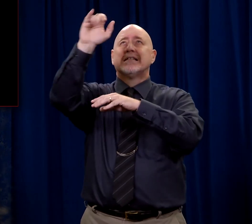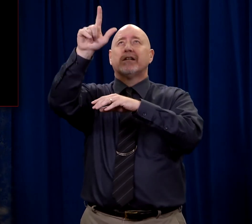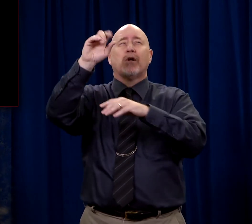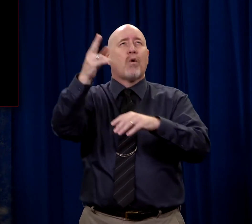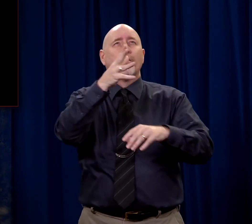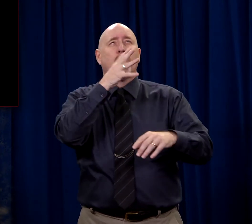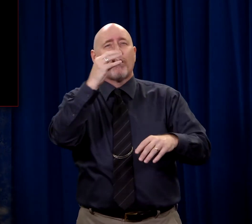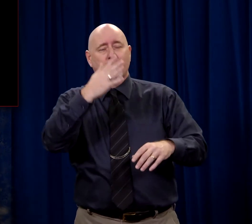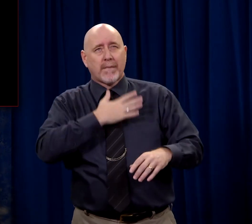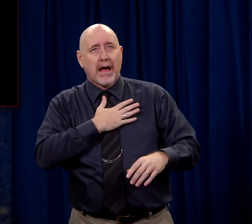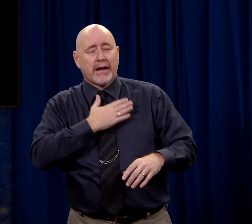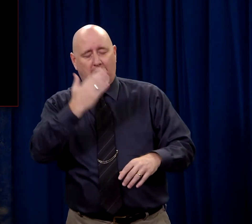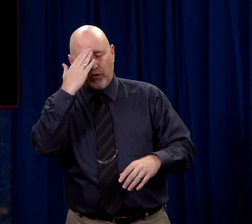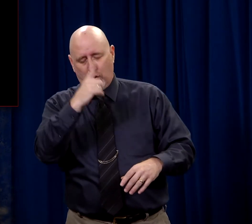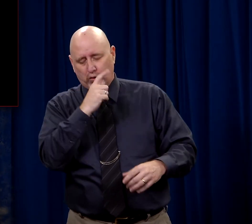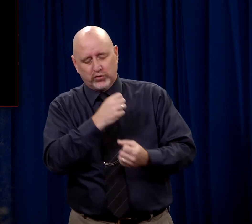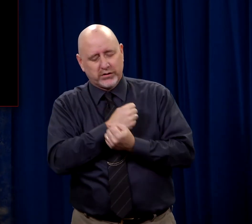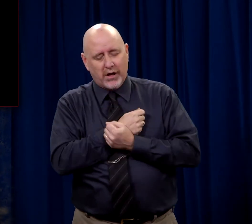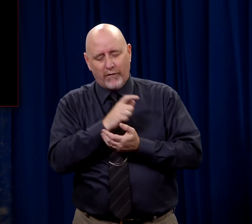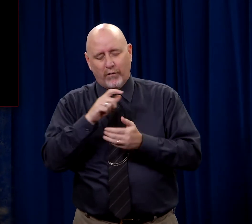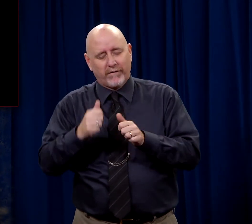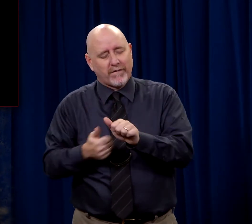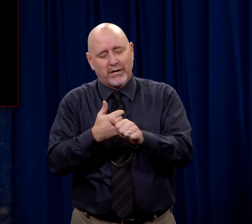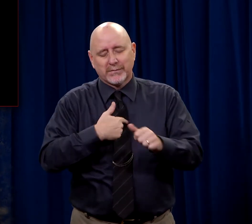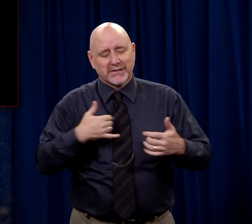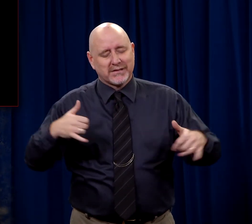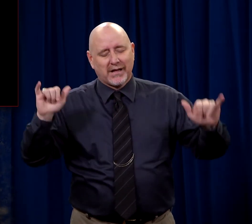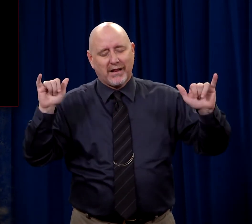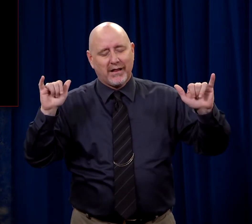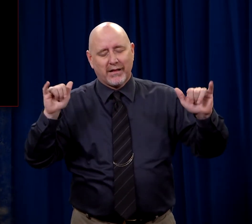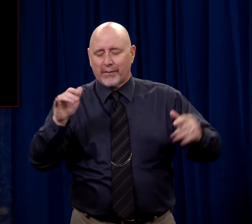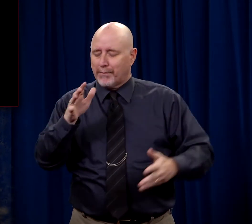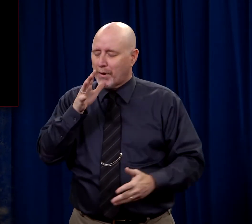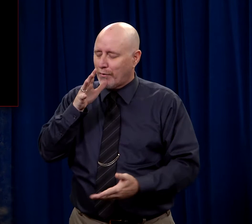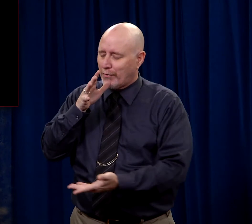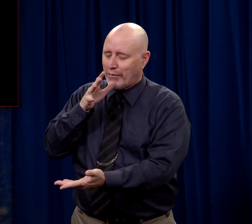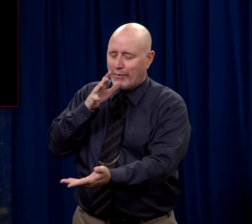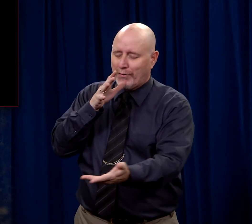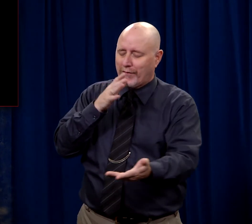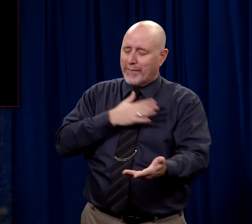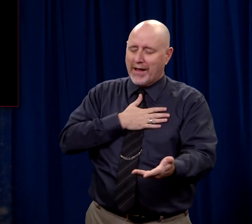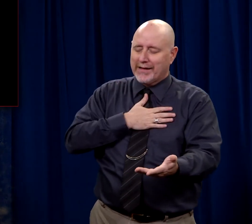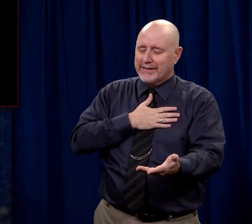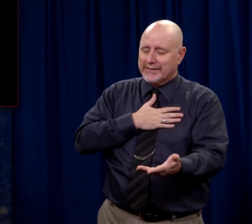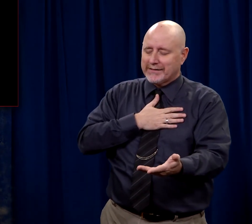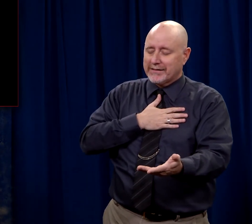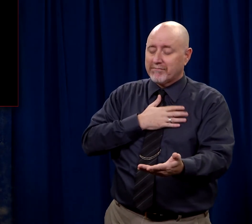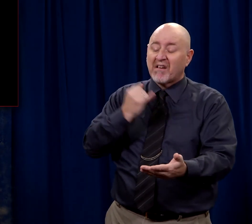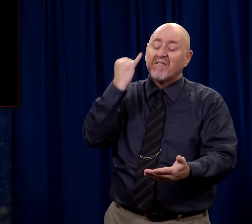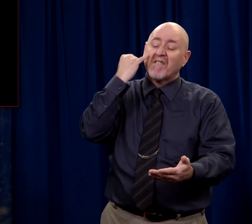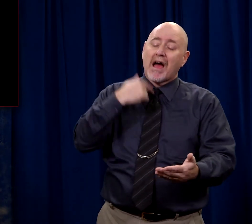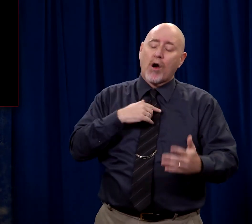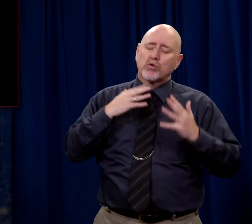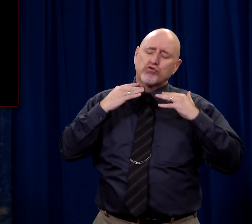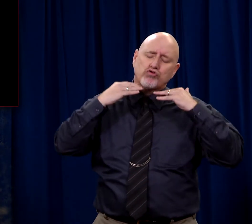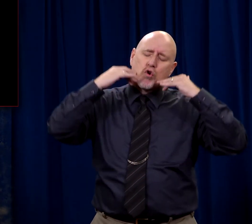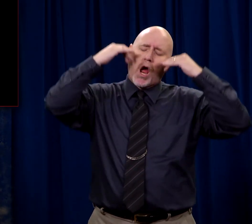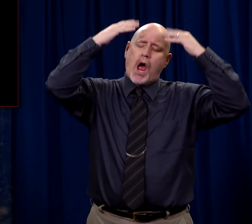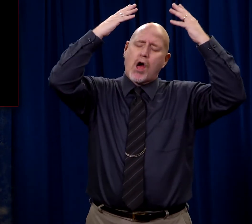O Mother of Mine, I know whose love would follow me still, Mother of Mine, O Mother of Mine. If I were drowned